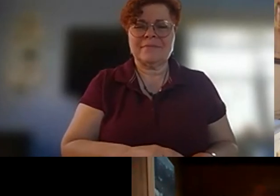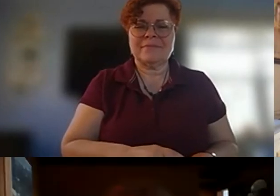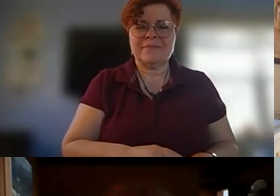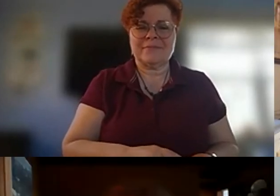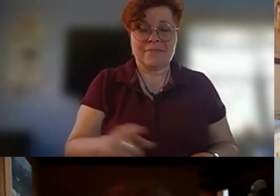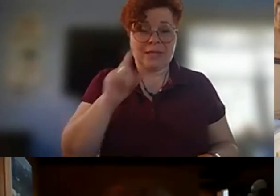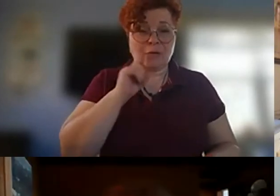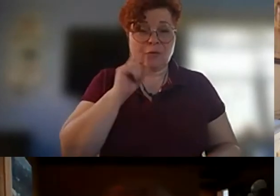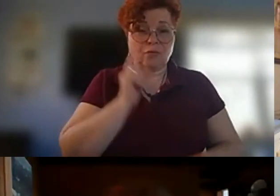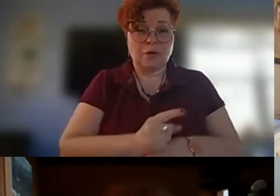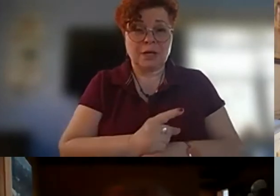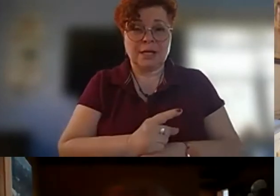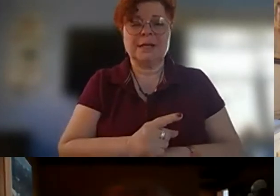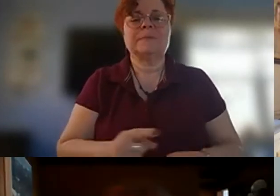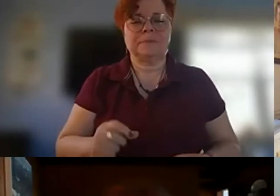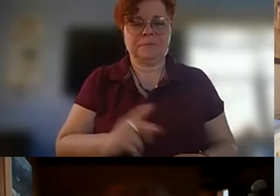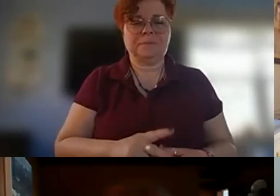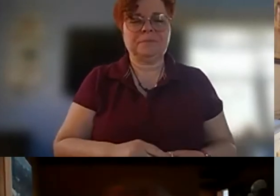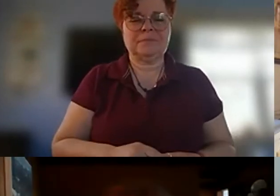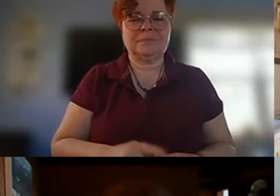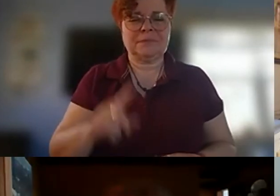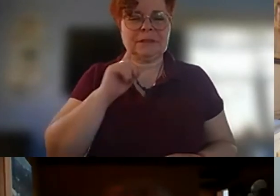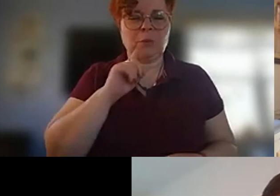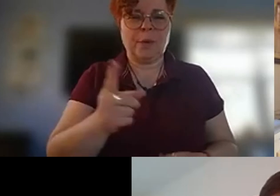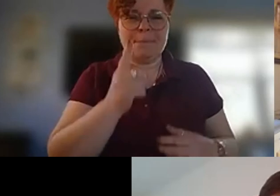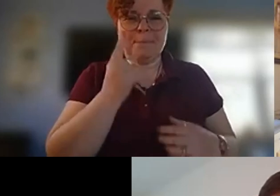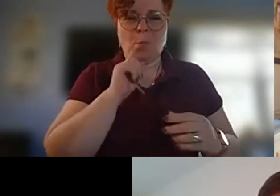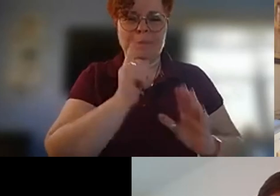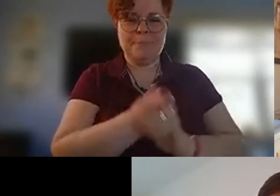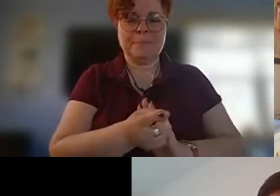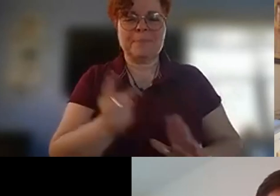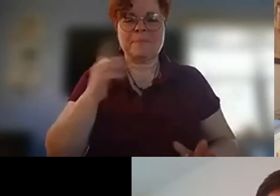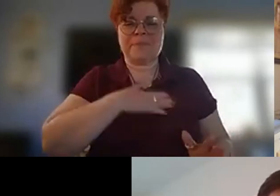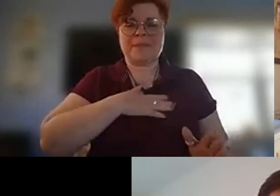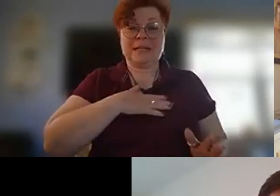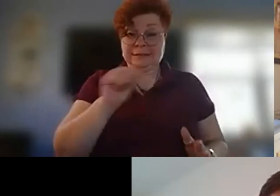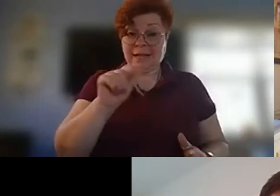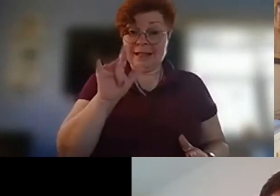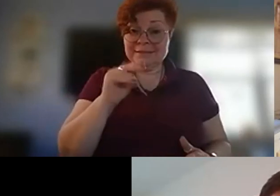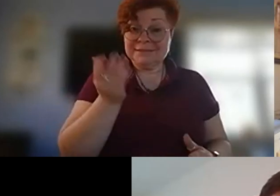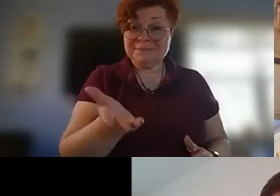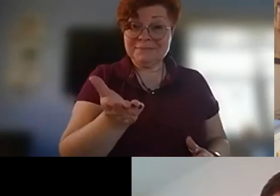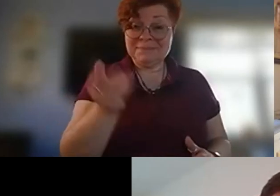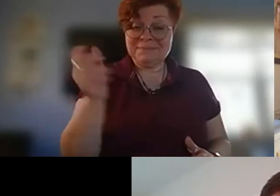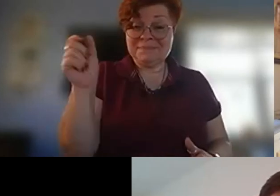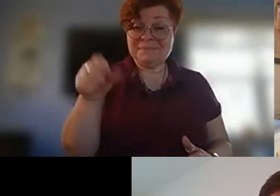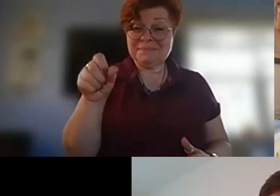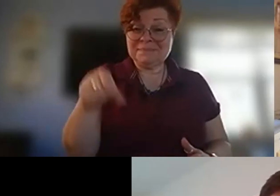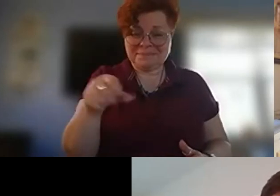right hold on just a minute please okay allison thank you for being